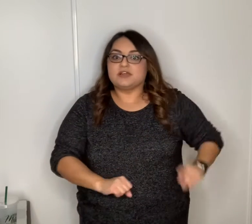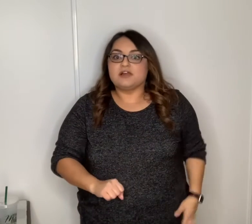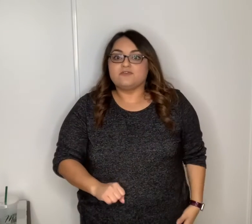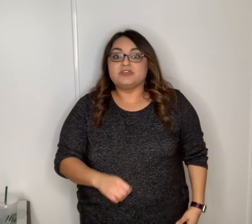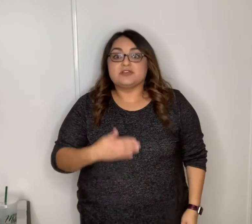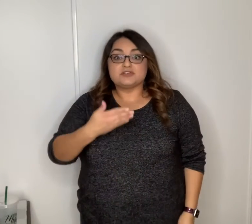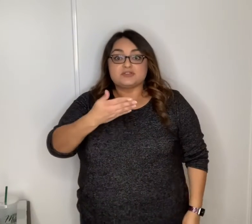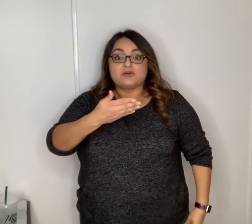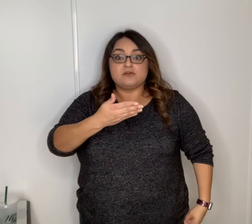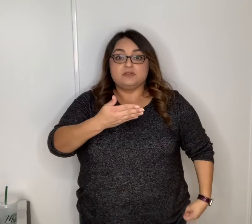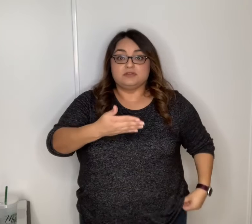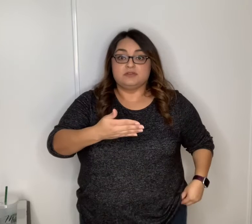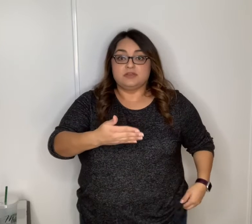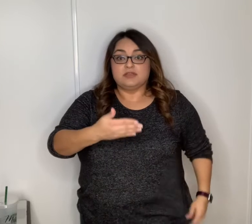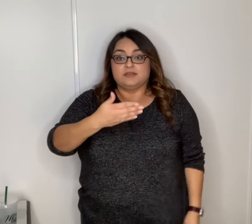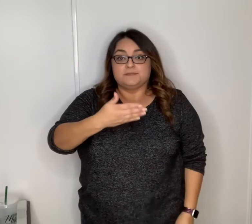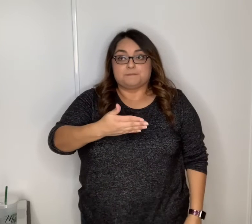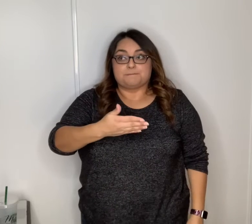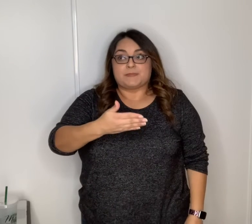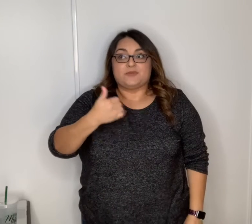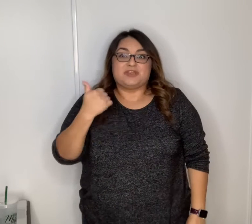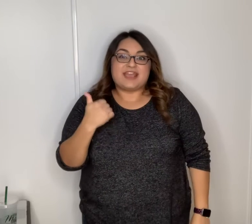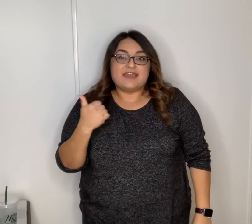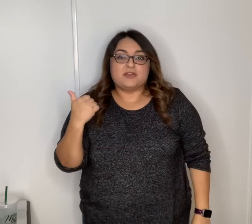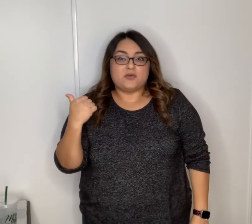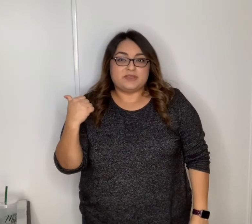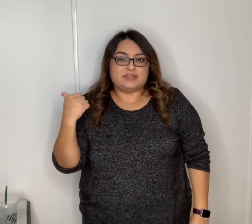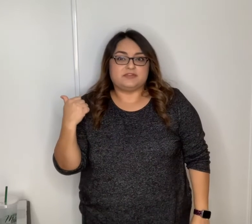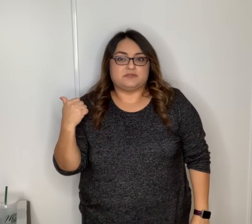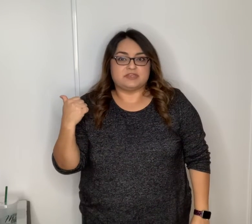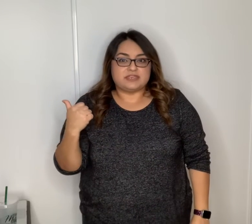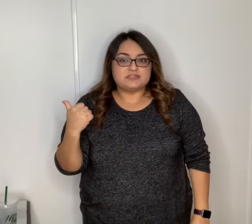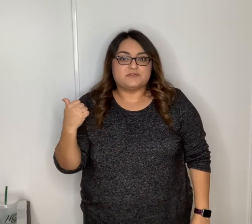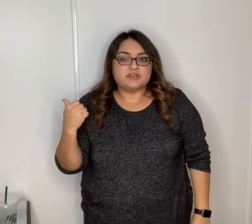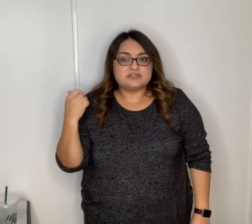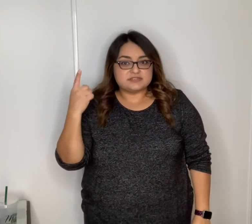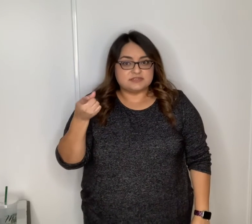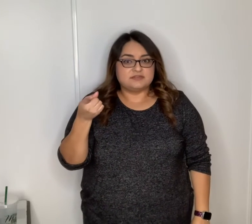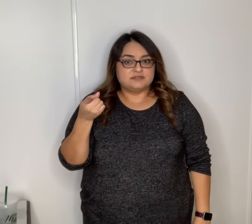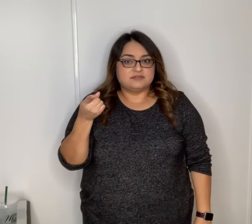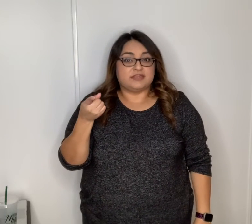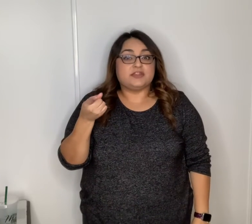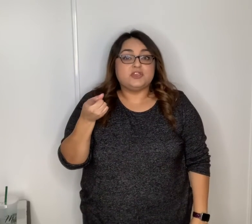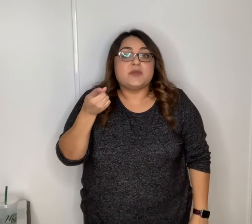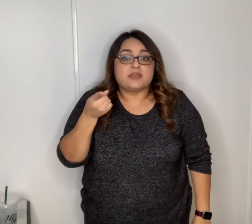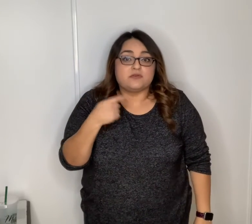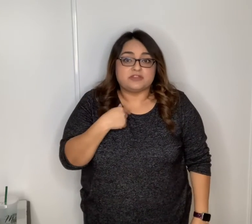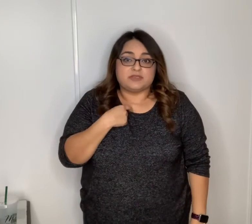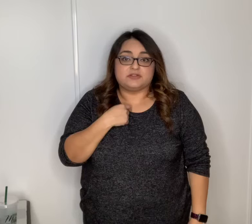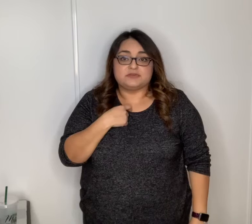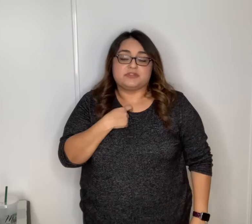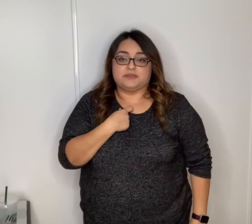off with our soul and we're going to echo what they do the kiss first and you echo with me i'll be with you